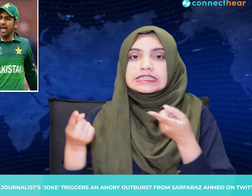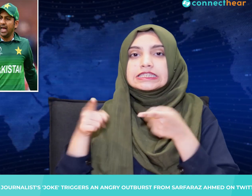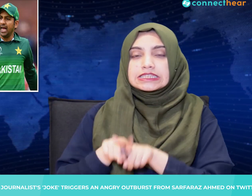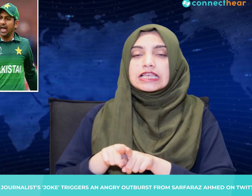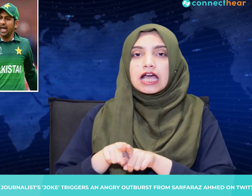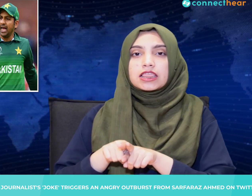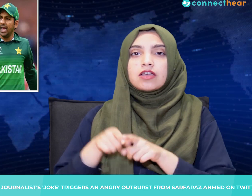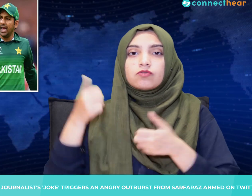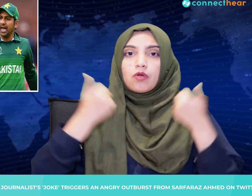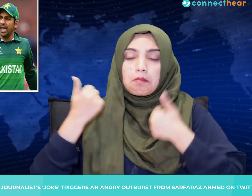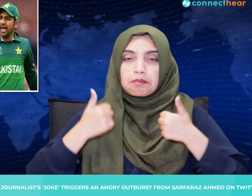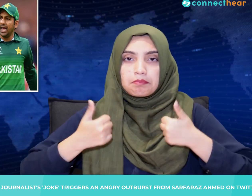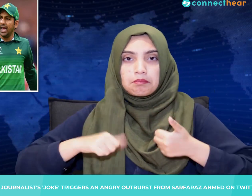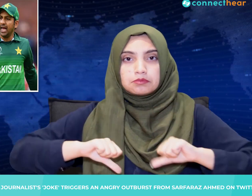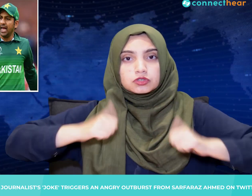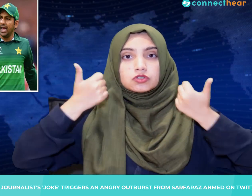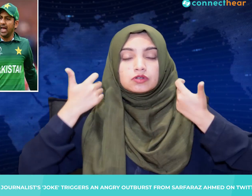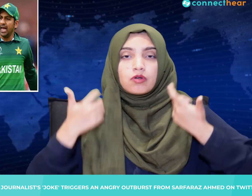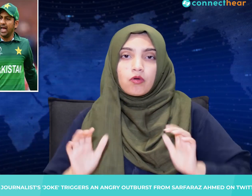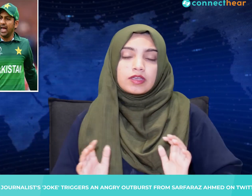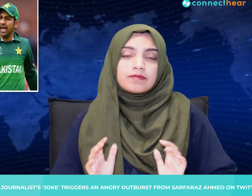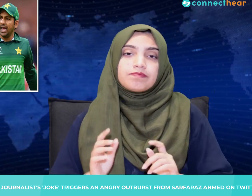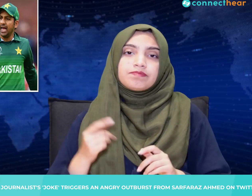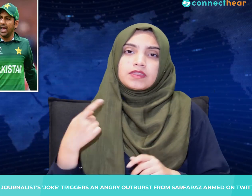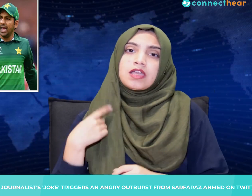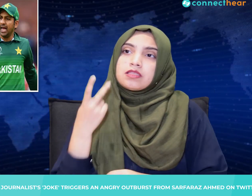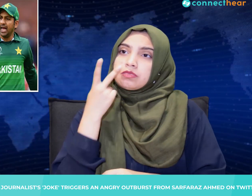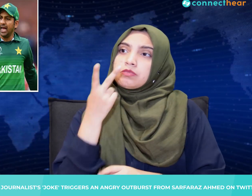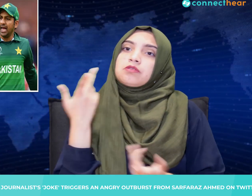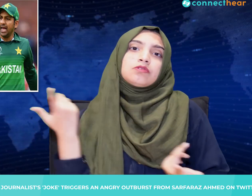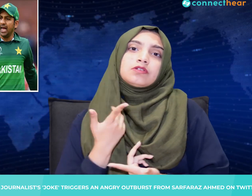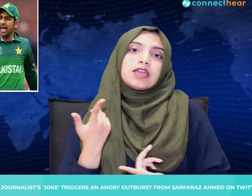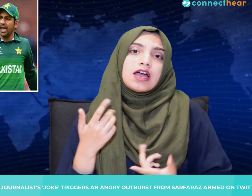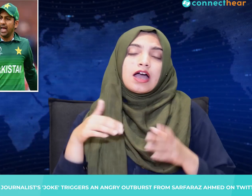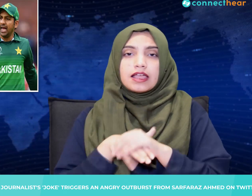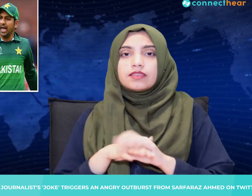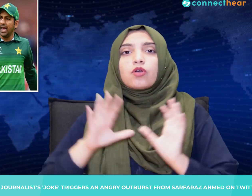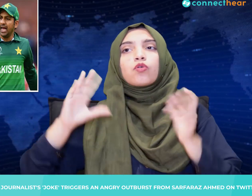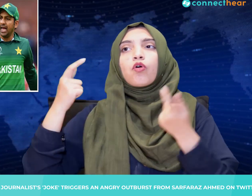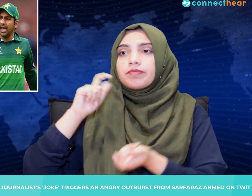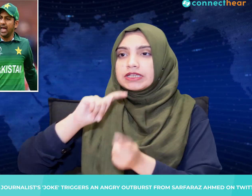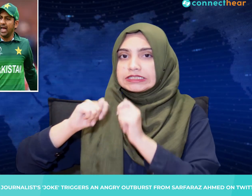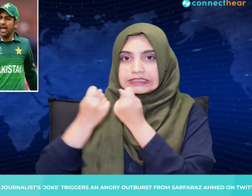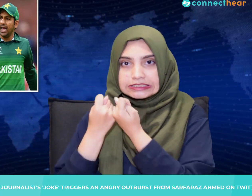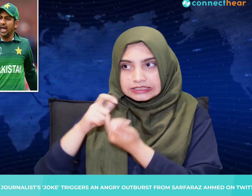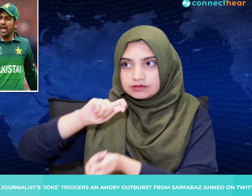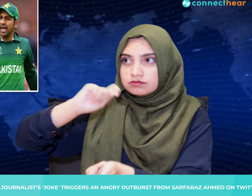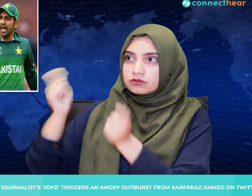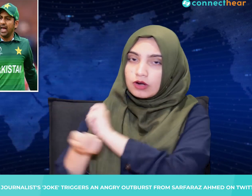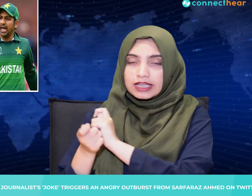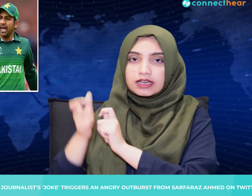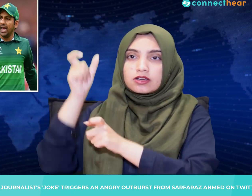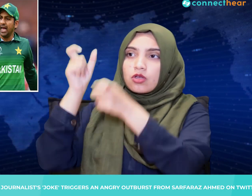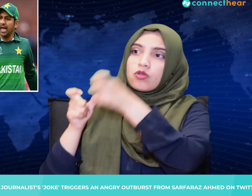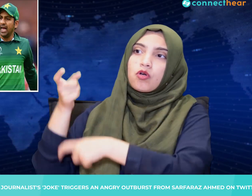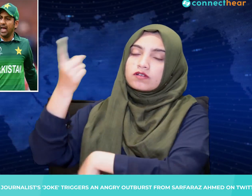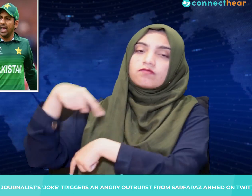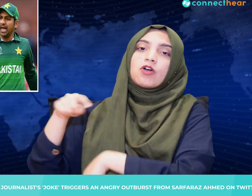It seems like neither player likes jokes at their expense on Twitter. Do you think Ahmed's reaction to the